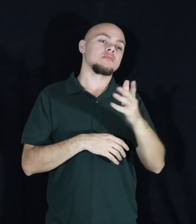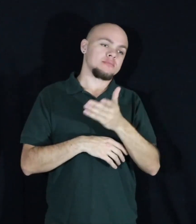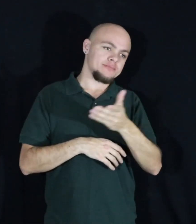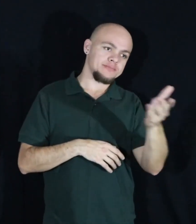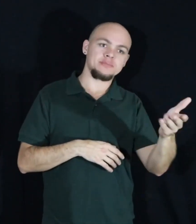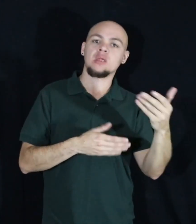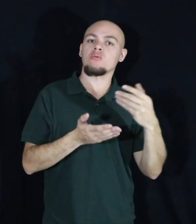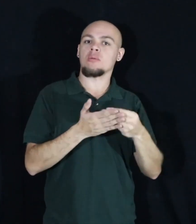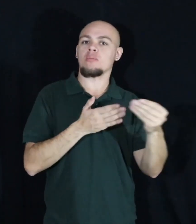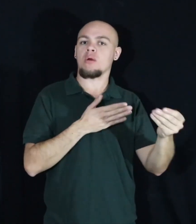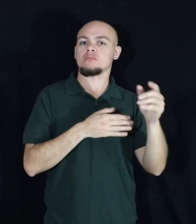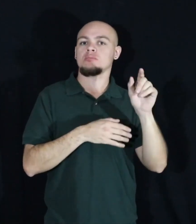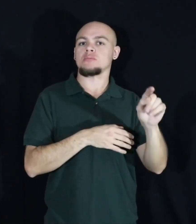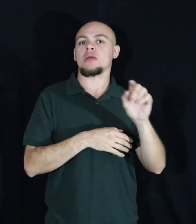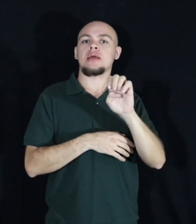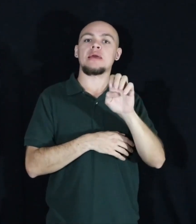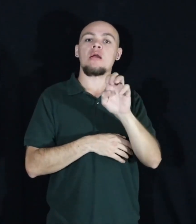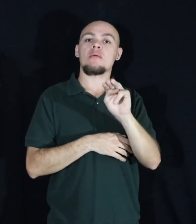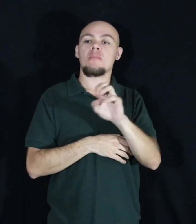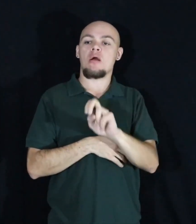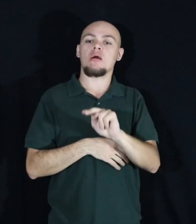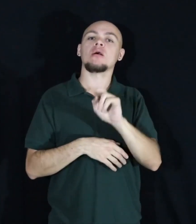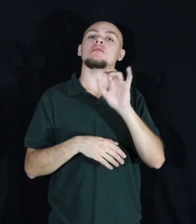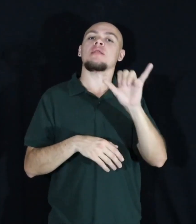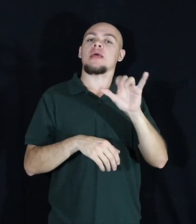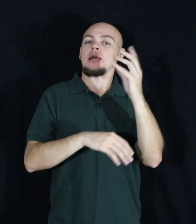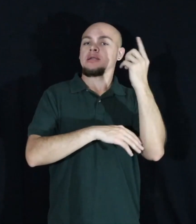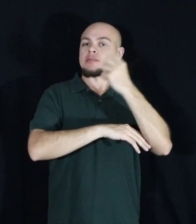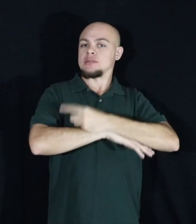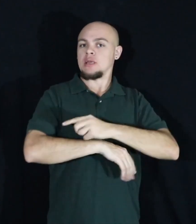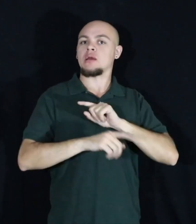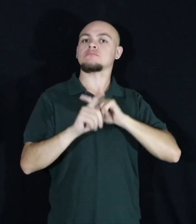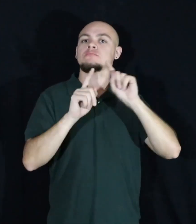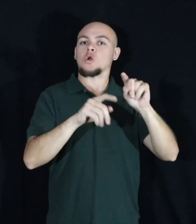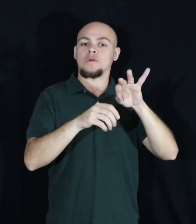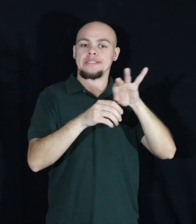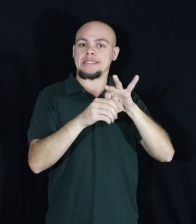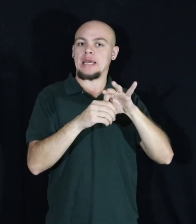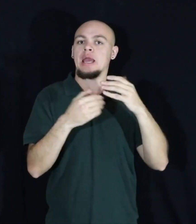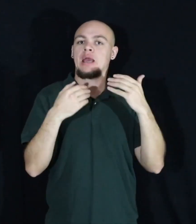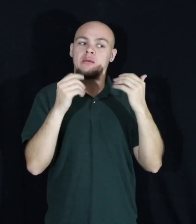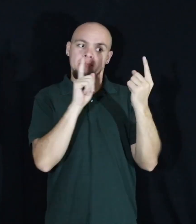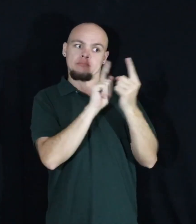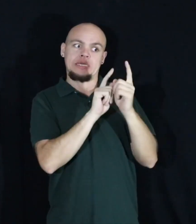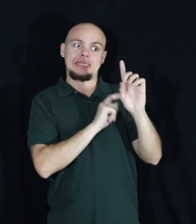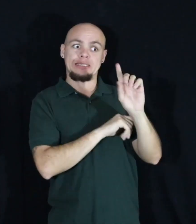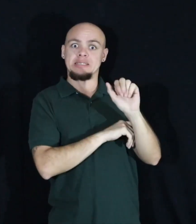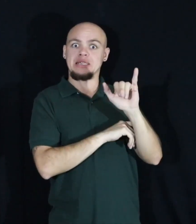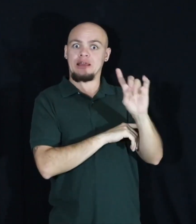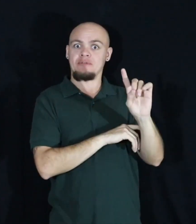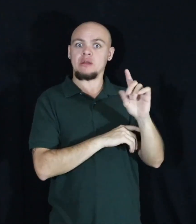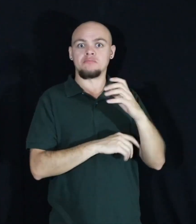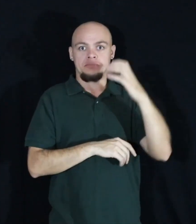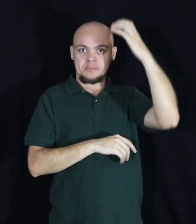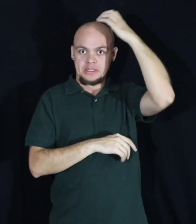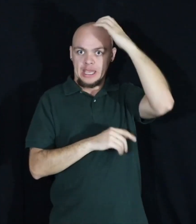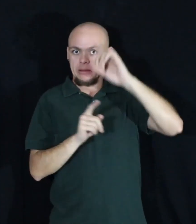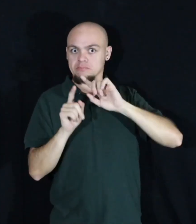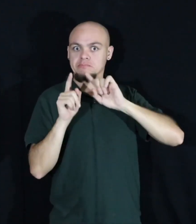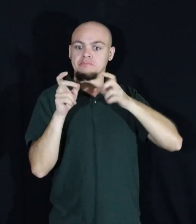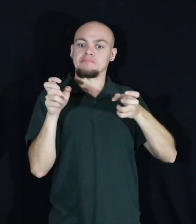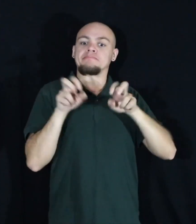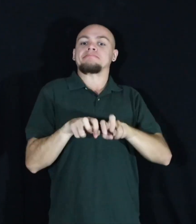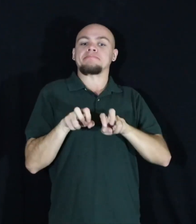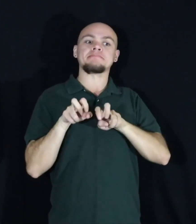the acquisition. And Iman invited me to tea that day to meet David. So I got into my cab with a sculpture between my knees, ran off to